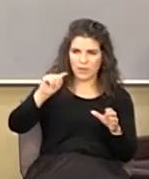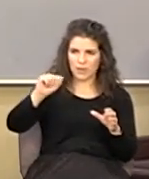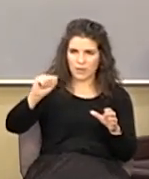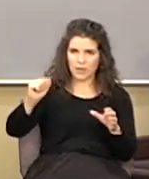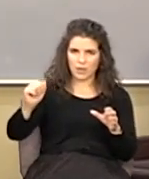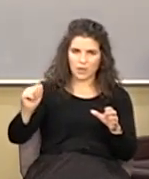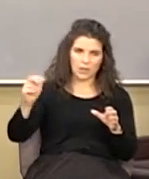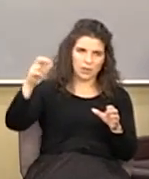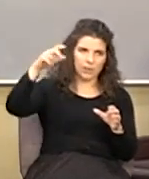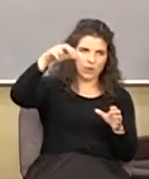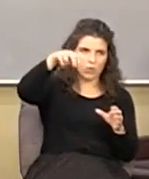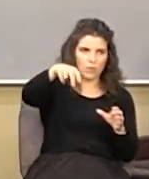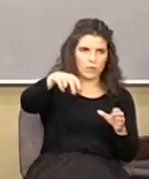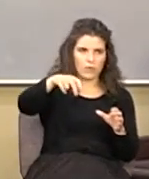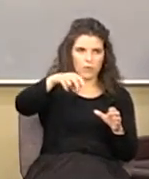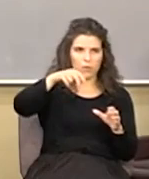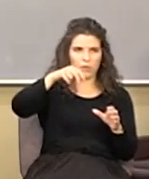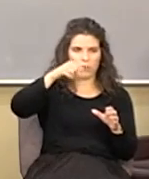over in the cow pasture